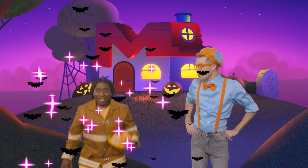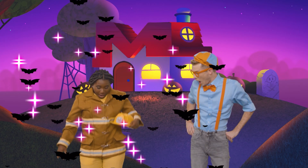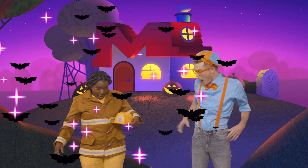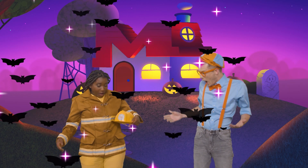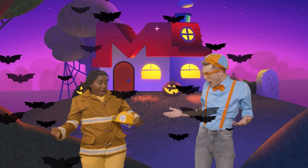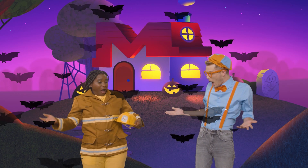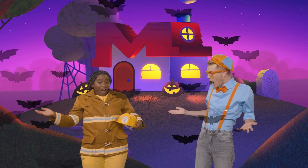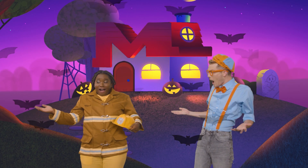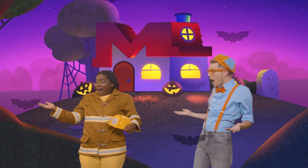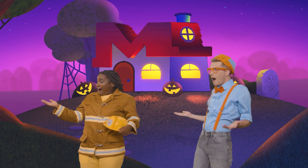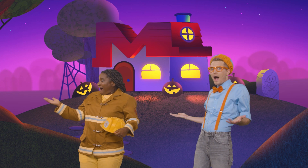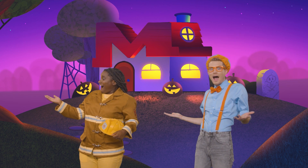Whoa! Whoa!